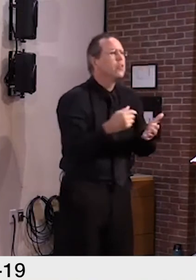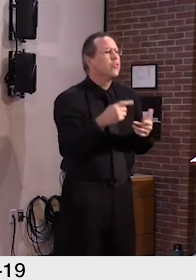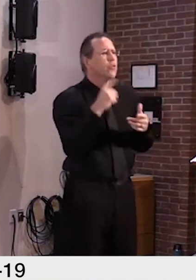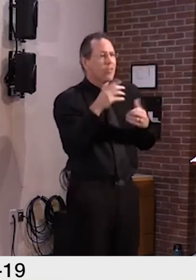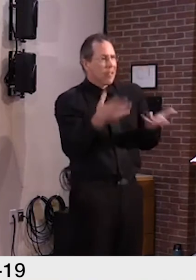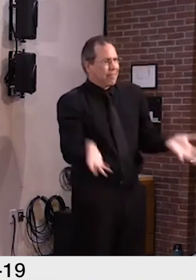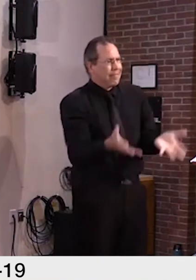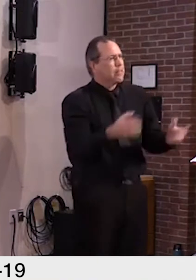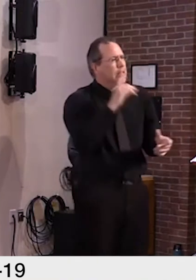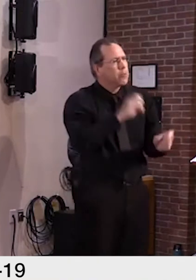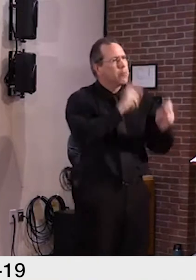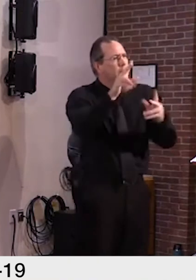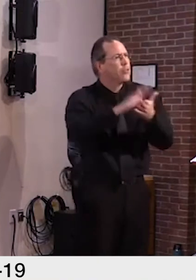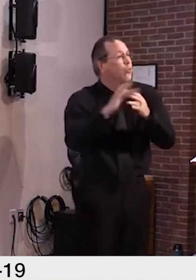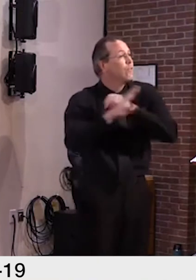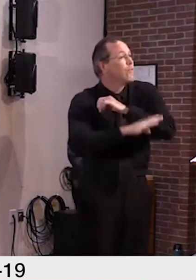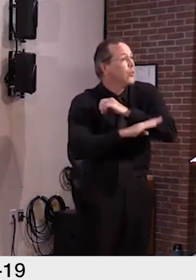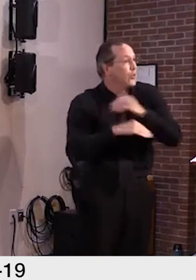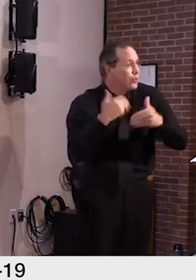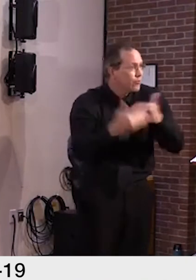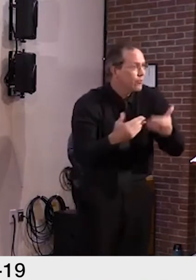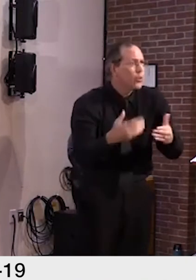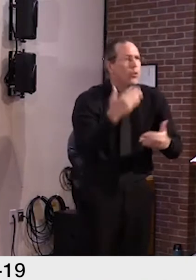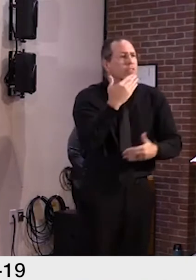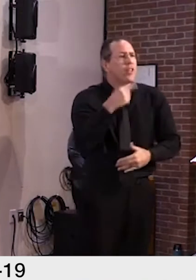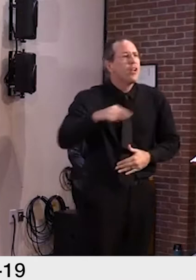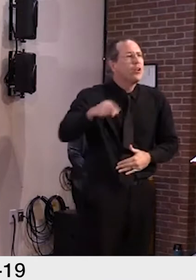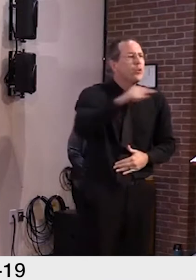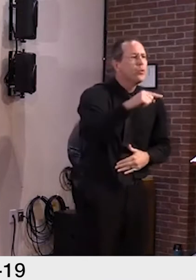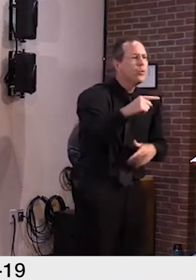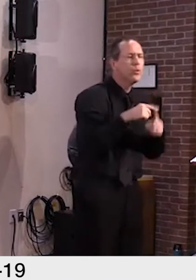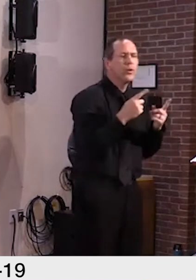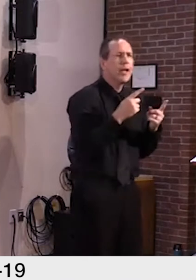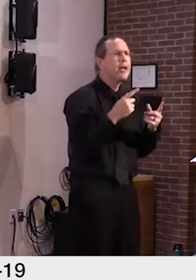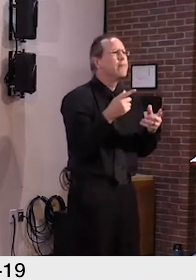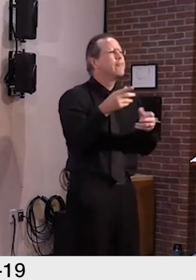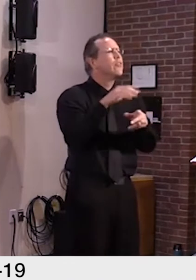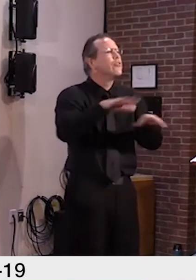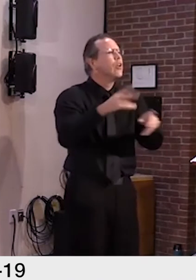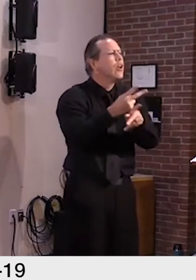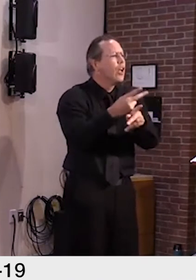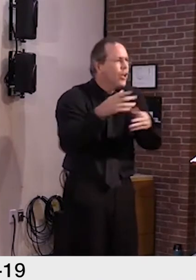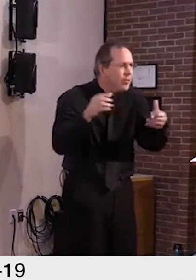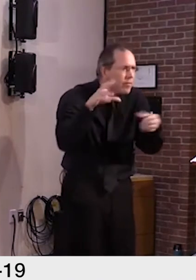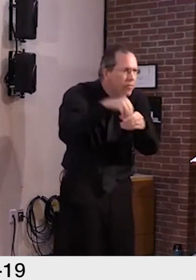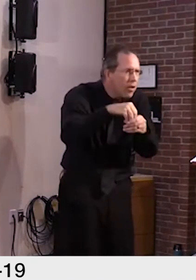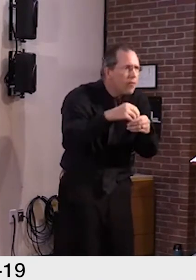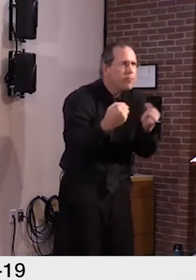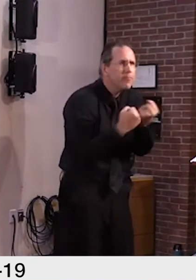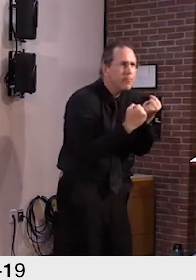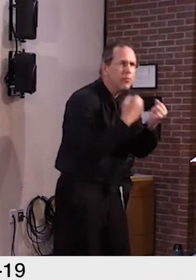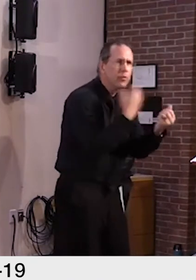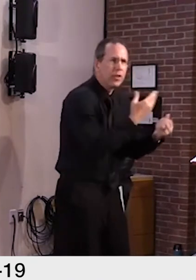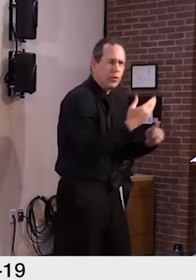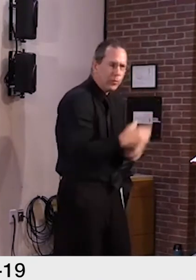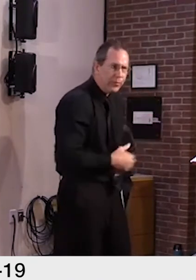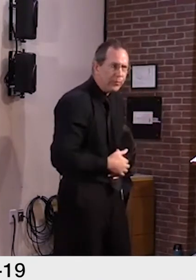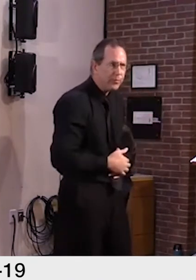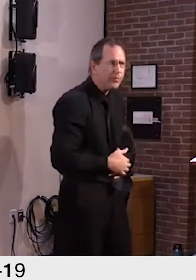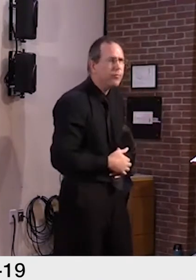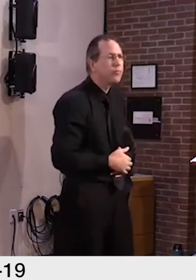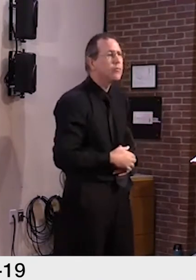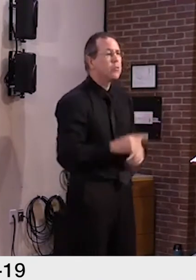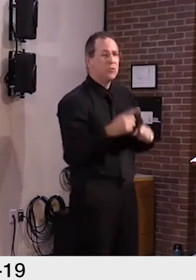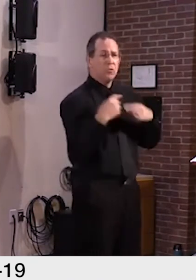child care partners for supporting remote learning needs. And with a few weeks under our belt, all